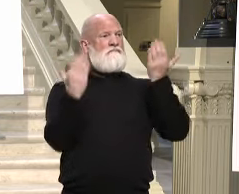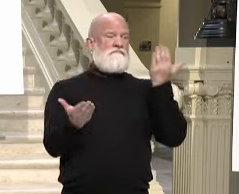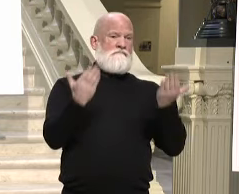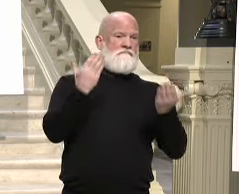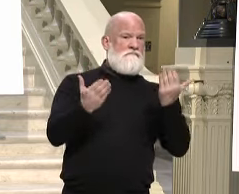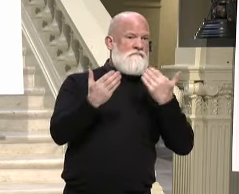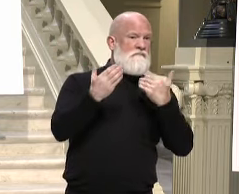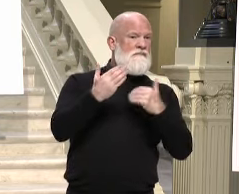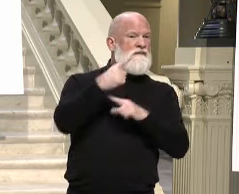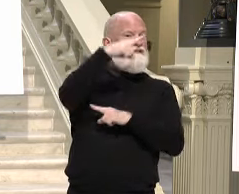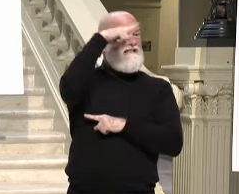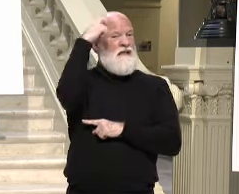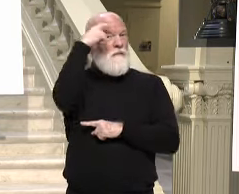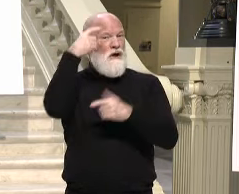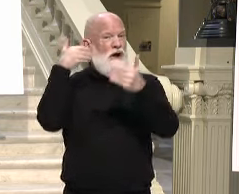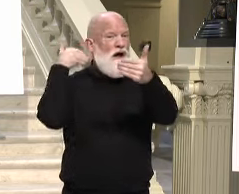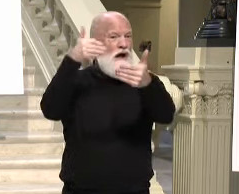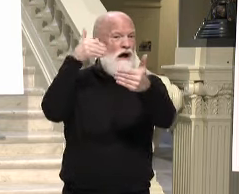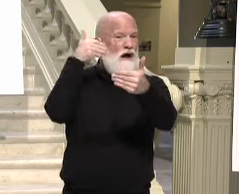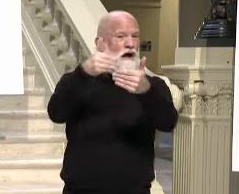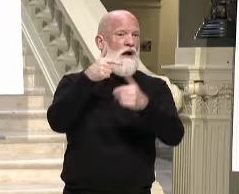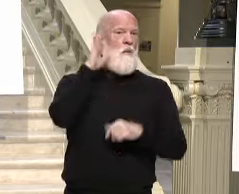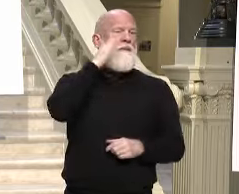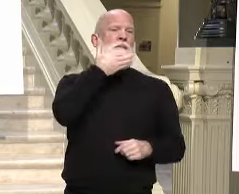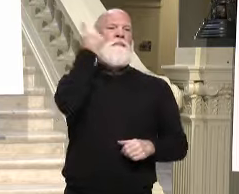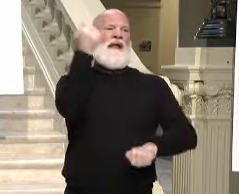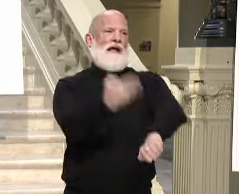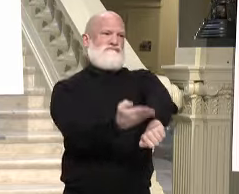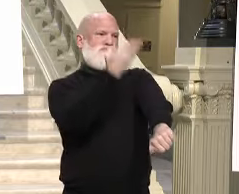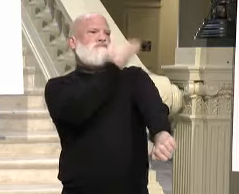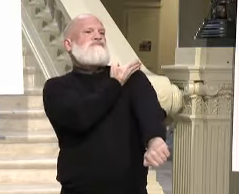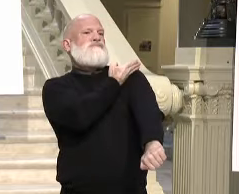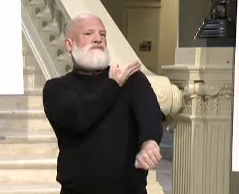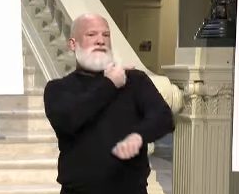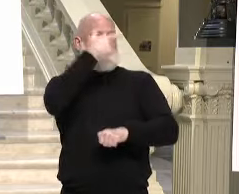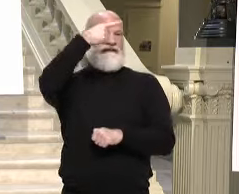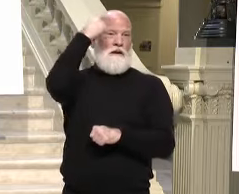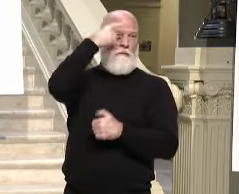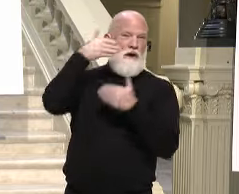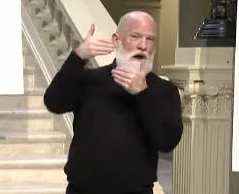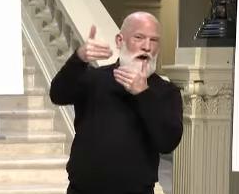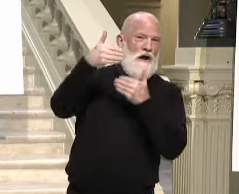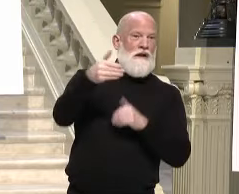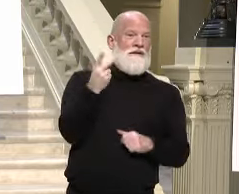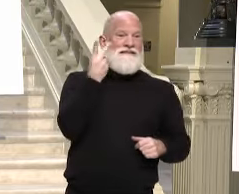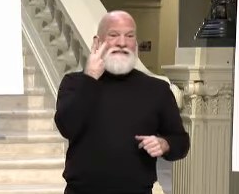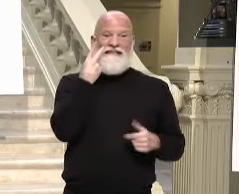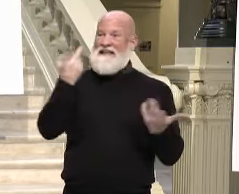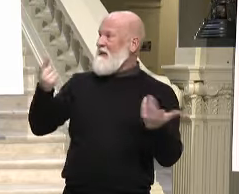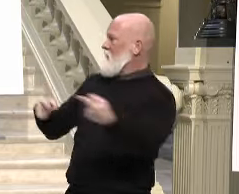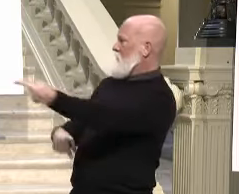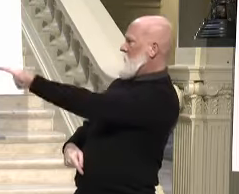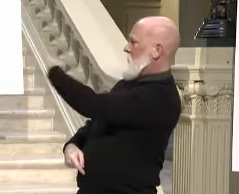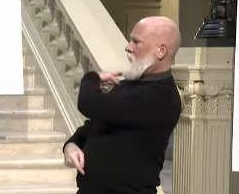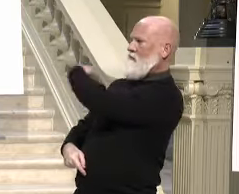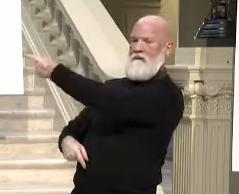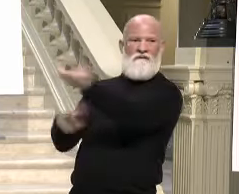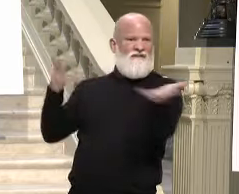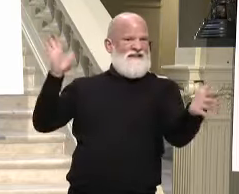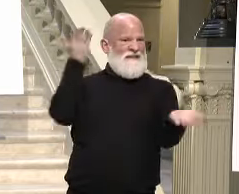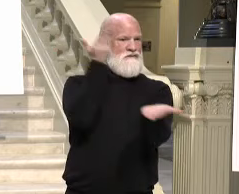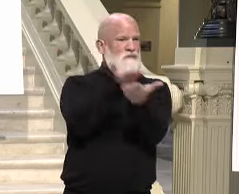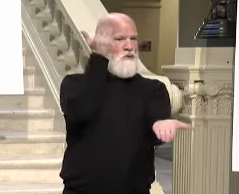we are right now. And I think you can go back to what Dr. Toomey said and what we have on these charts right here behind us